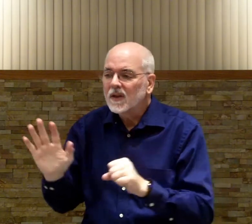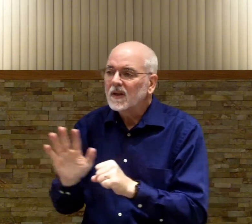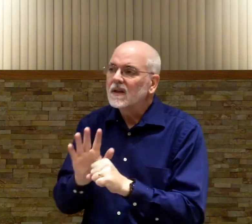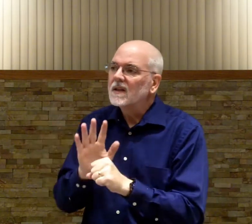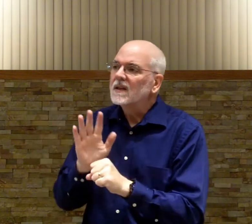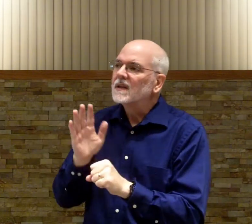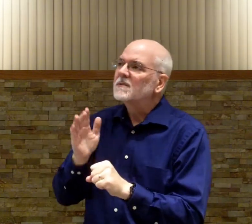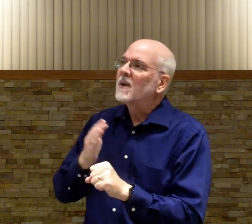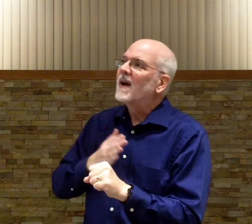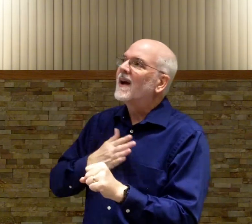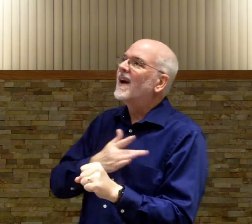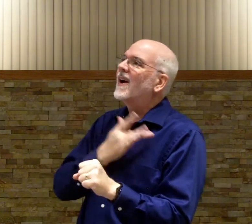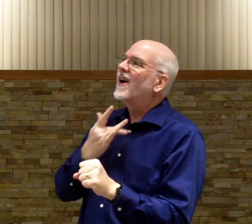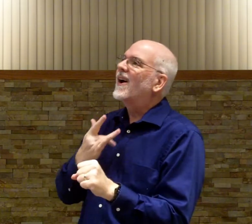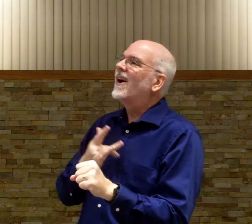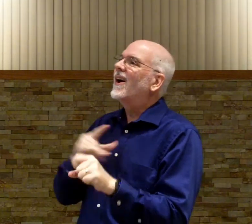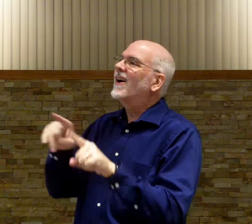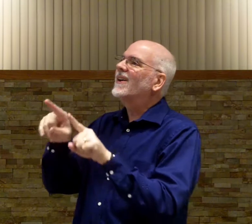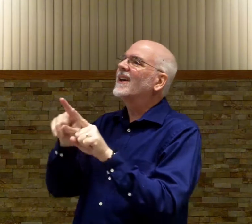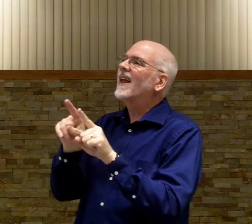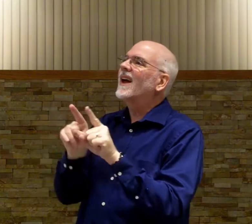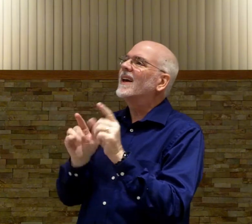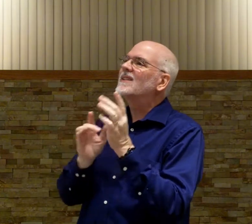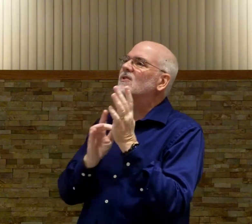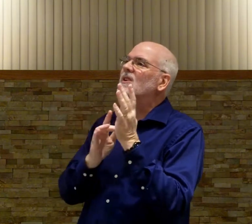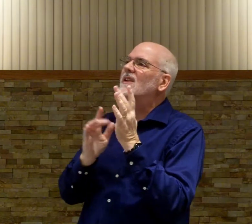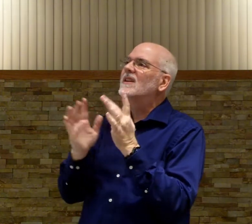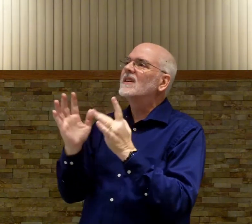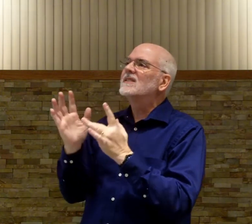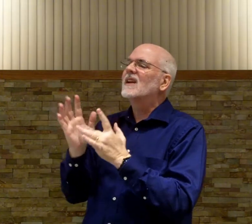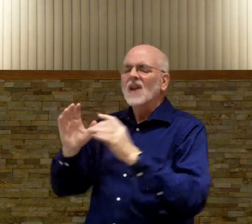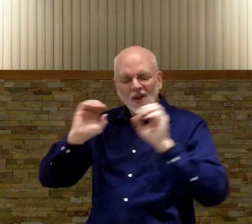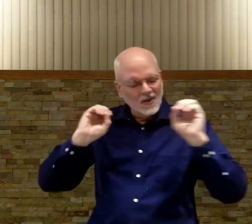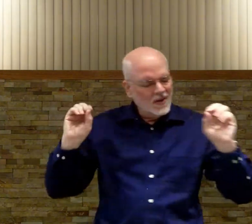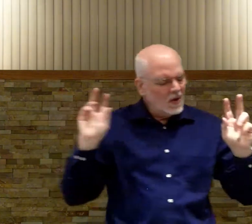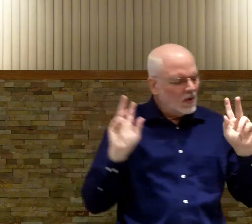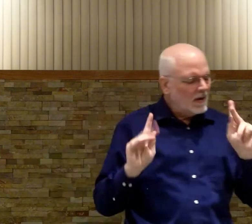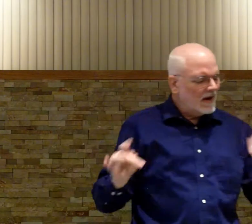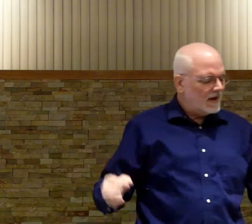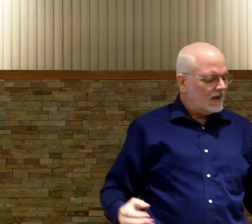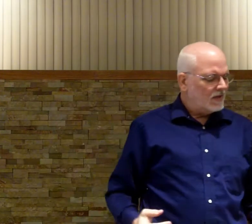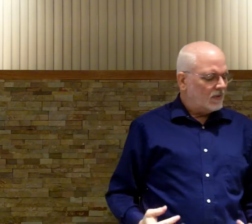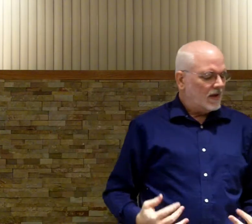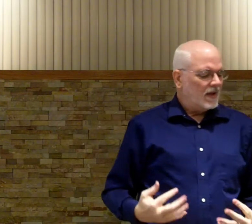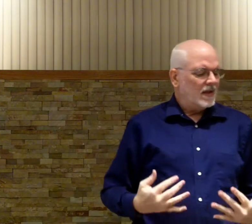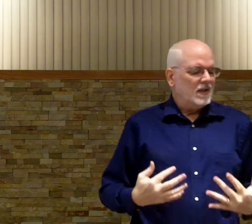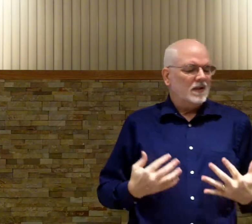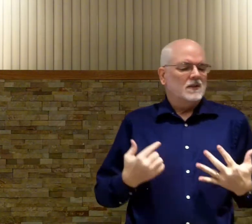my heart like jesus nobody for thrills